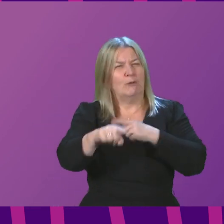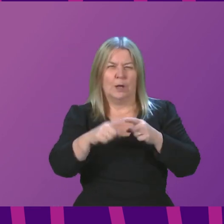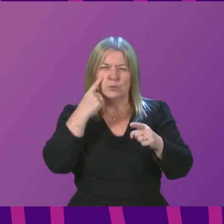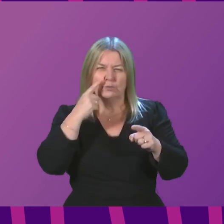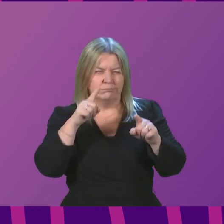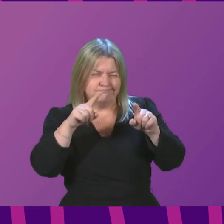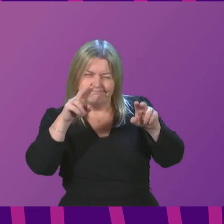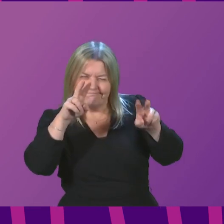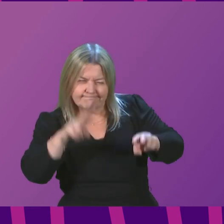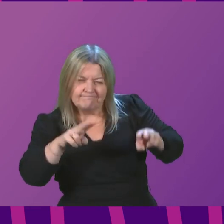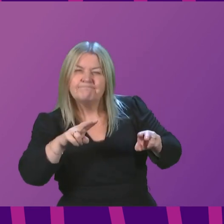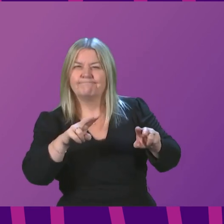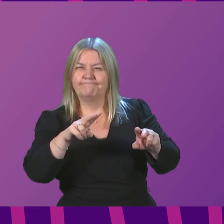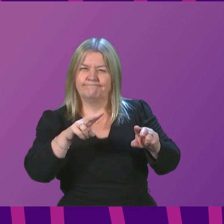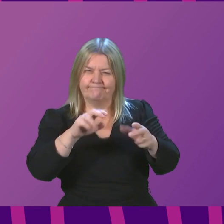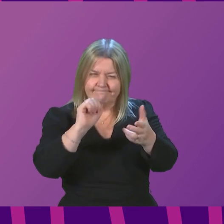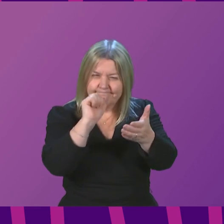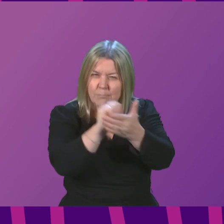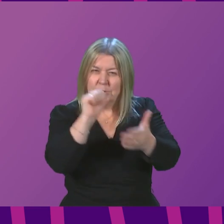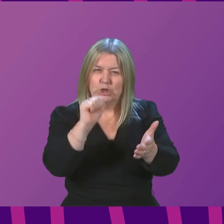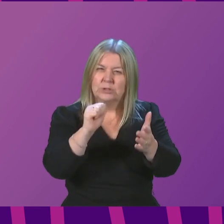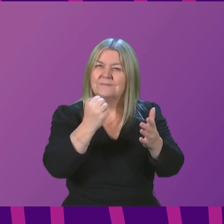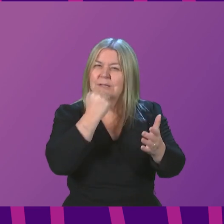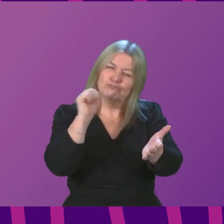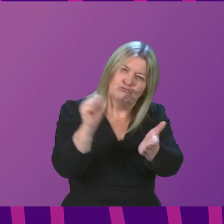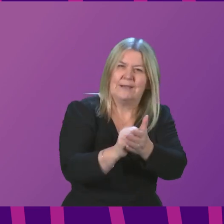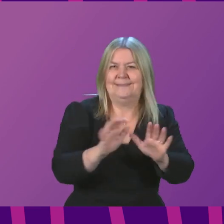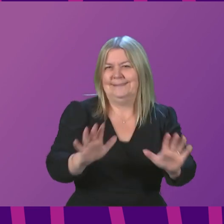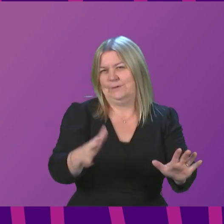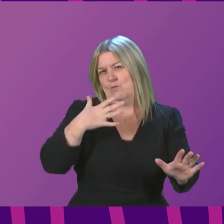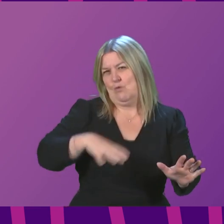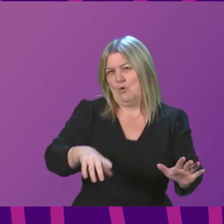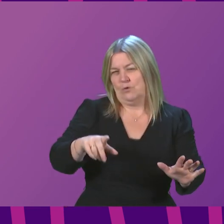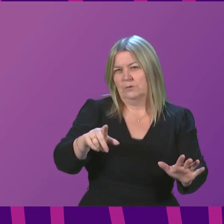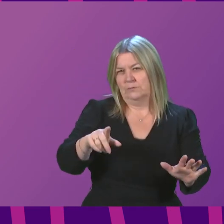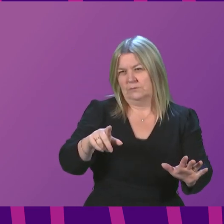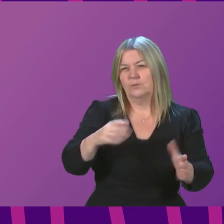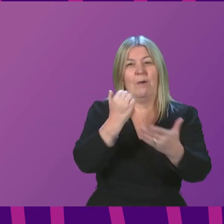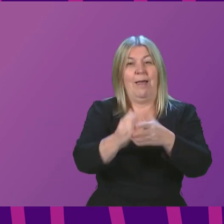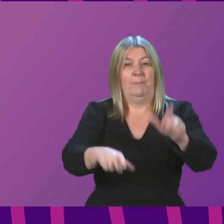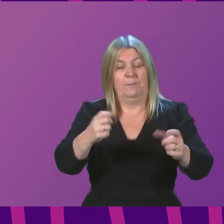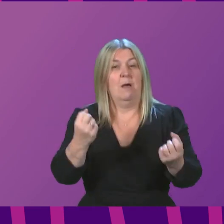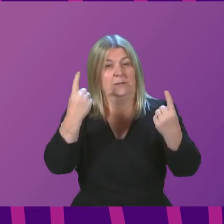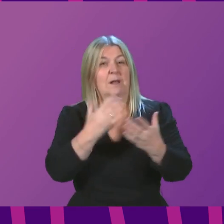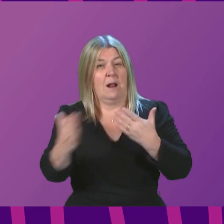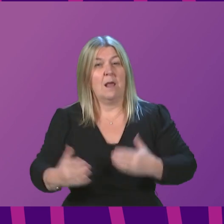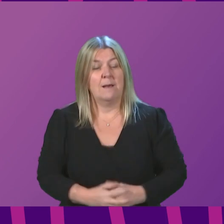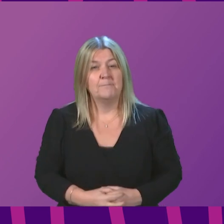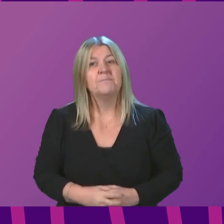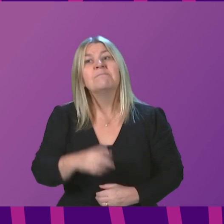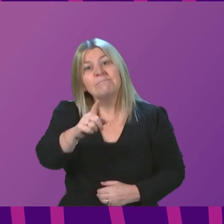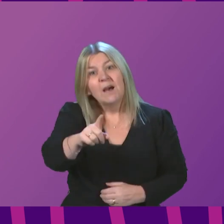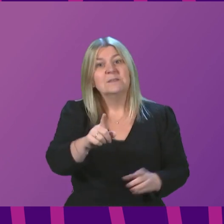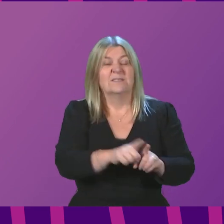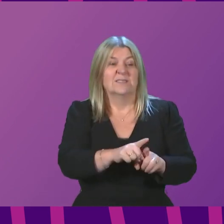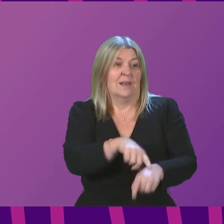will certainly look to publish those figures to aid public understanding as well. Of course, that said, somebody in hospital is